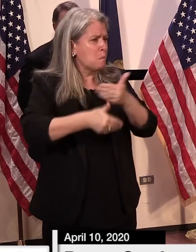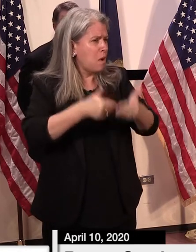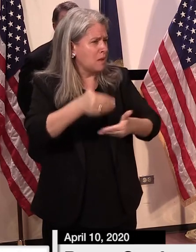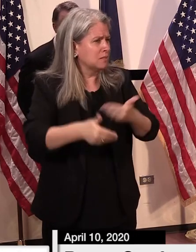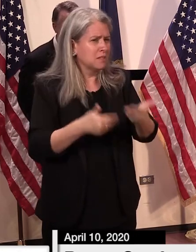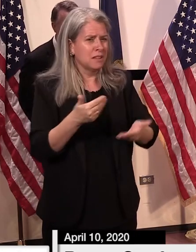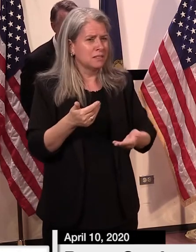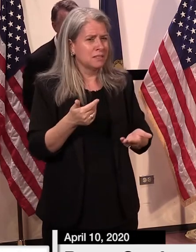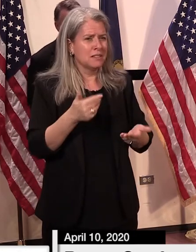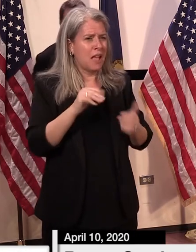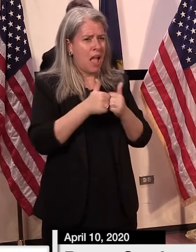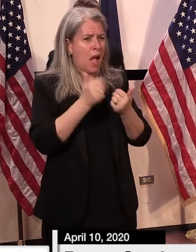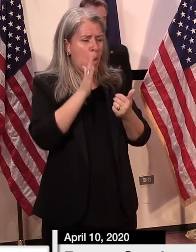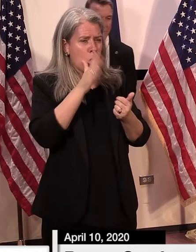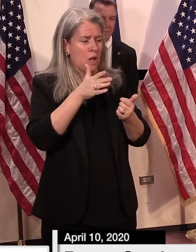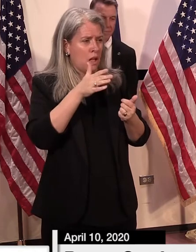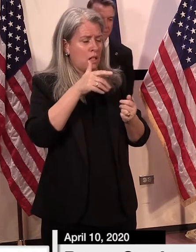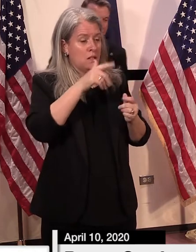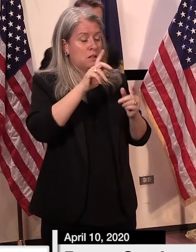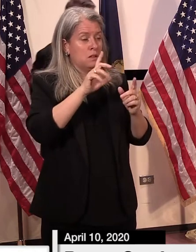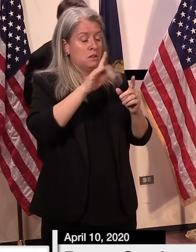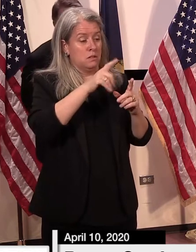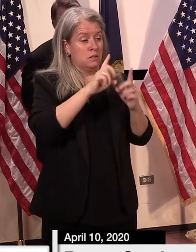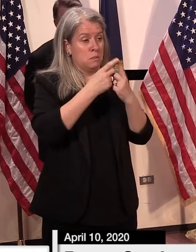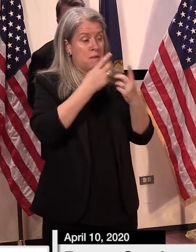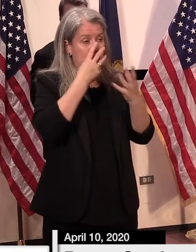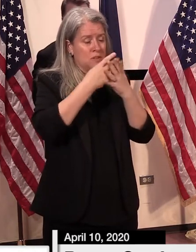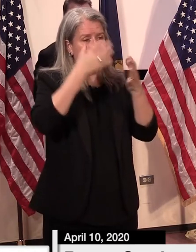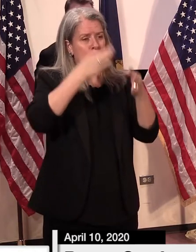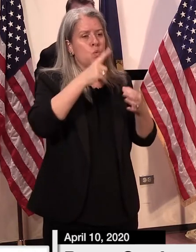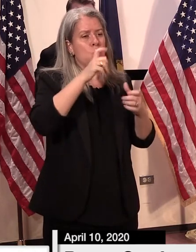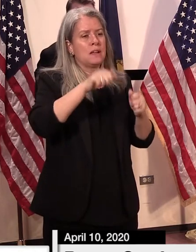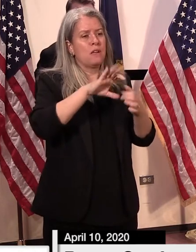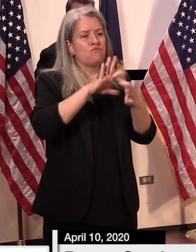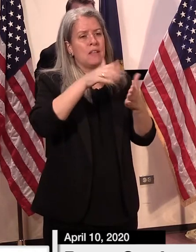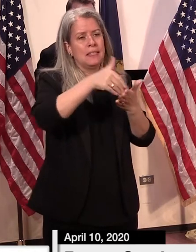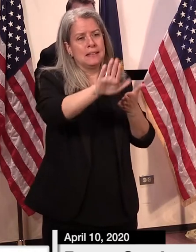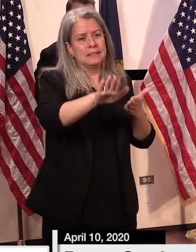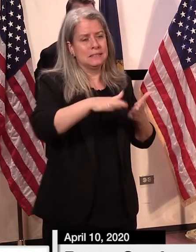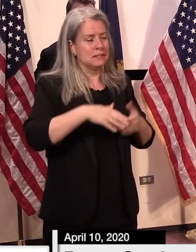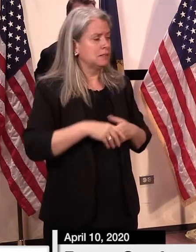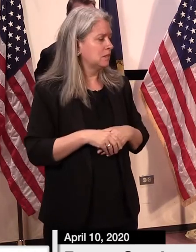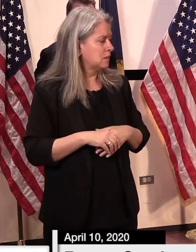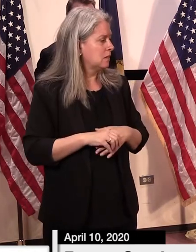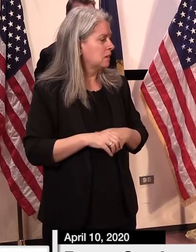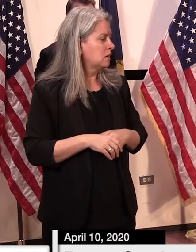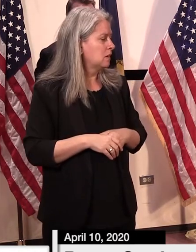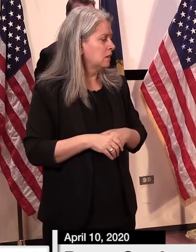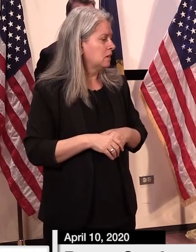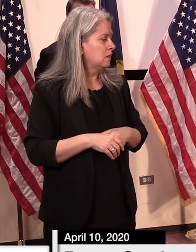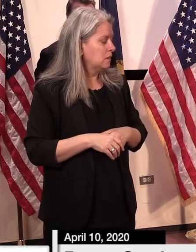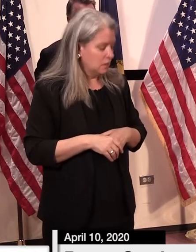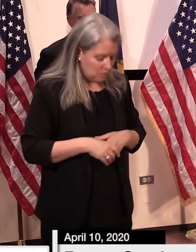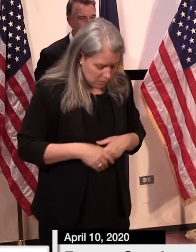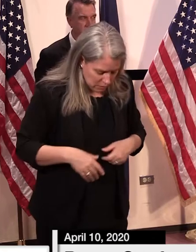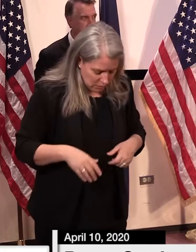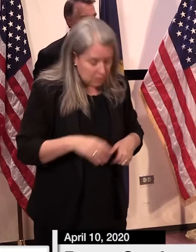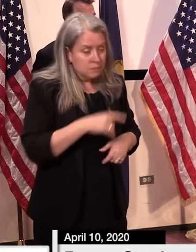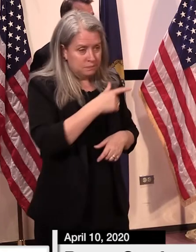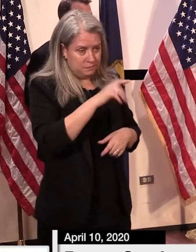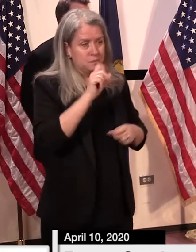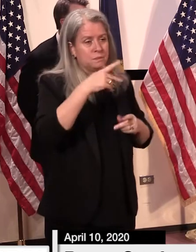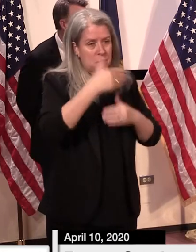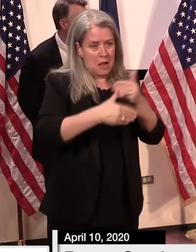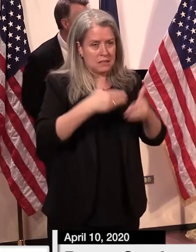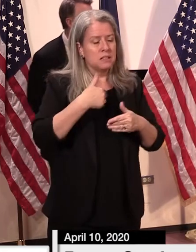decides which inmates it can release emily the process is what i had described